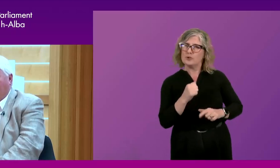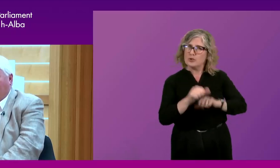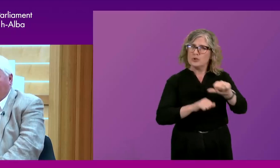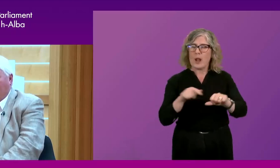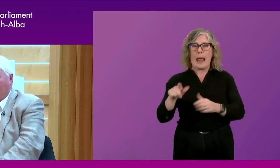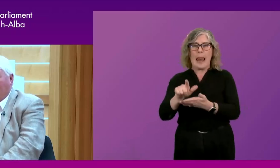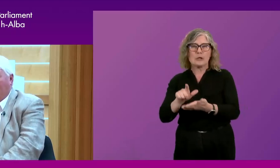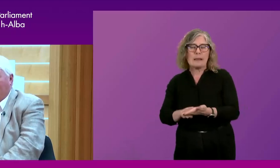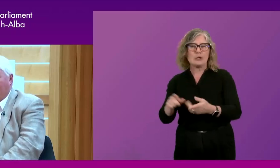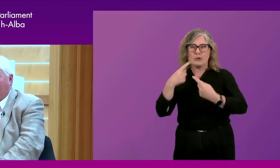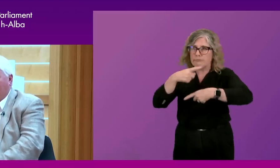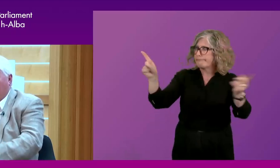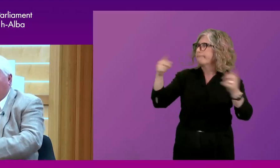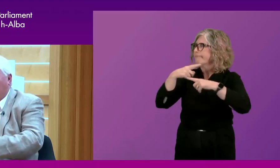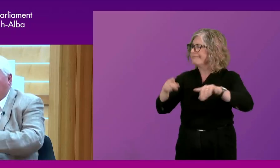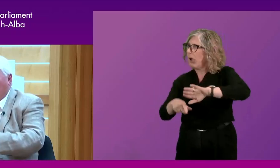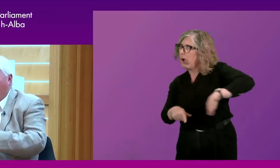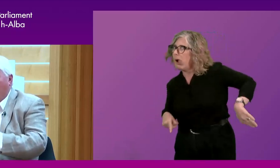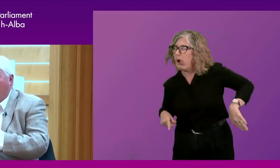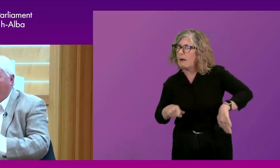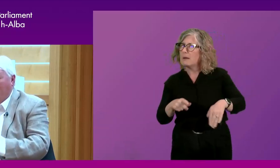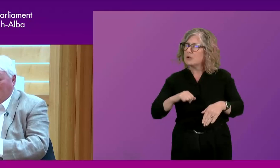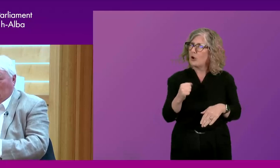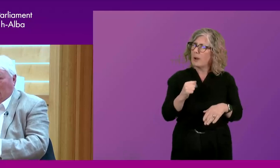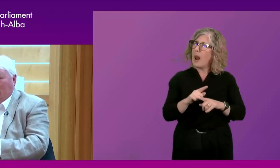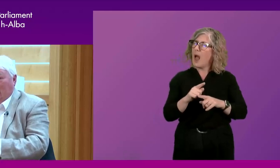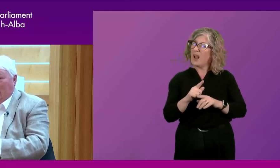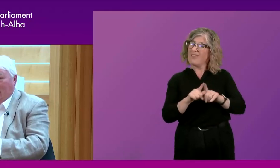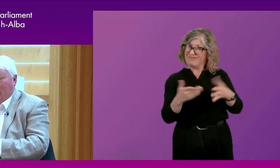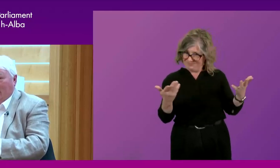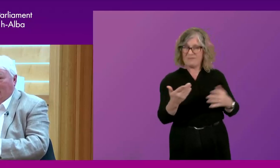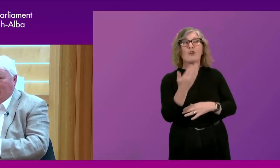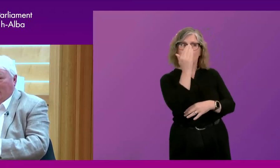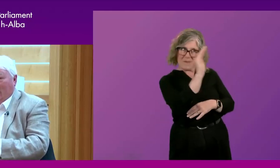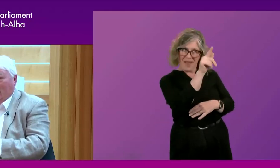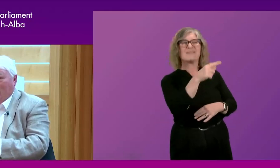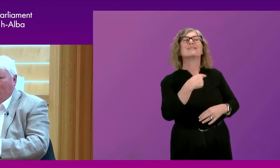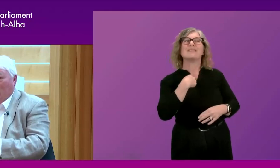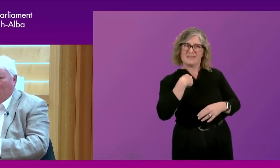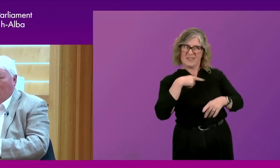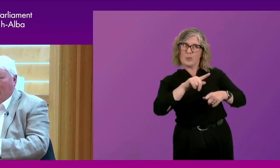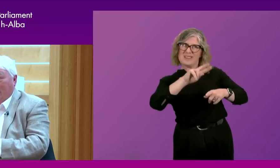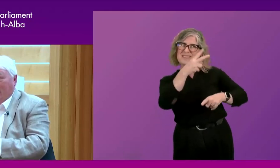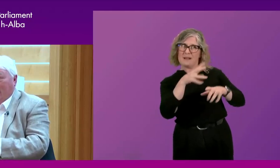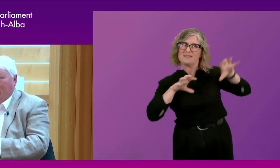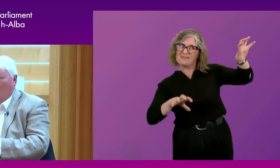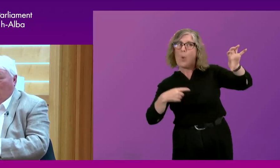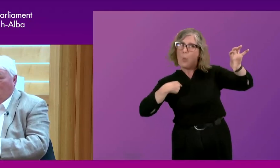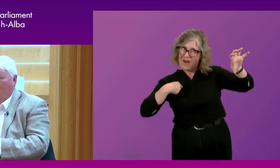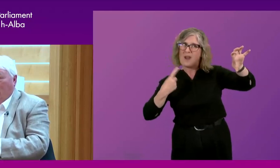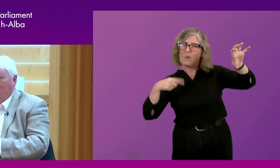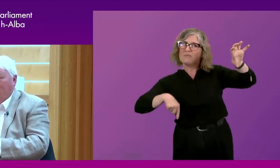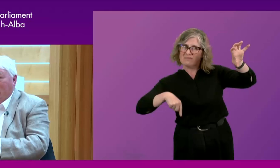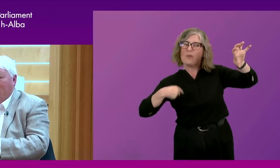legislation and the announcements they make and seeking to, if you like, remind Scotland that, that it, that it has a, a second government beyond the one at, at